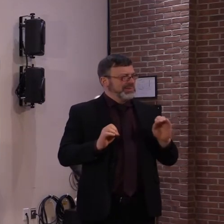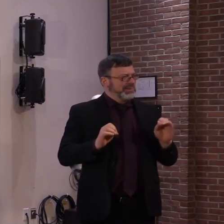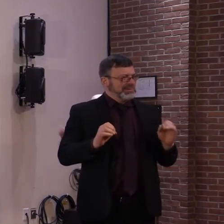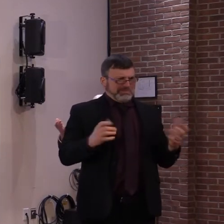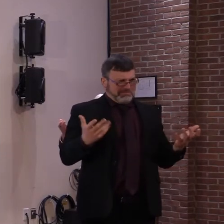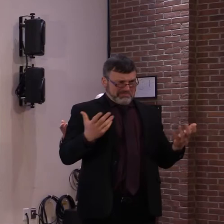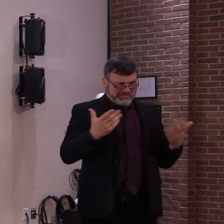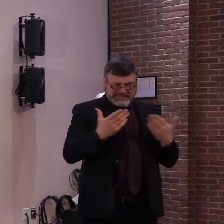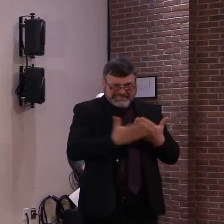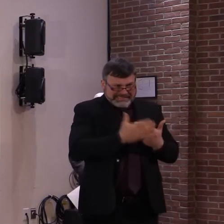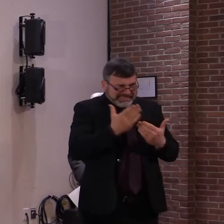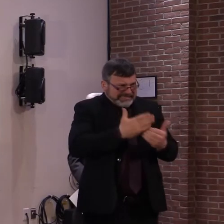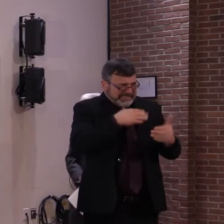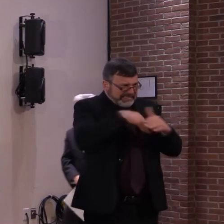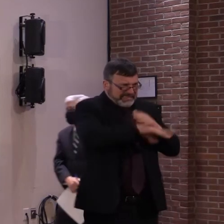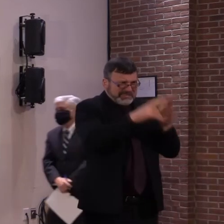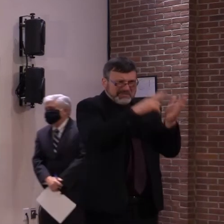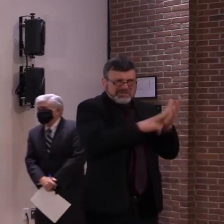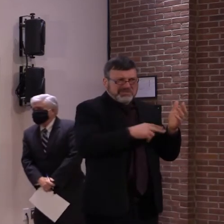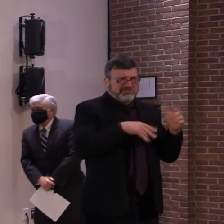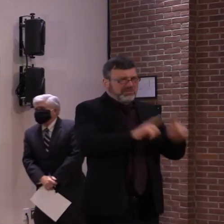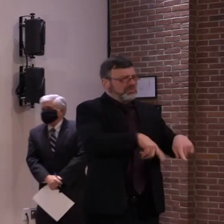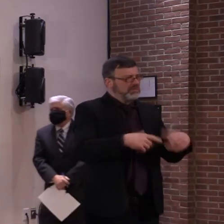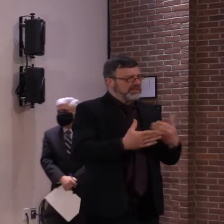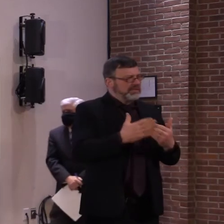Dr. Levine, anything you can add to that?